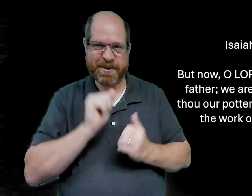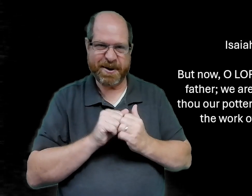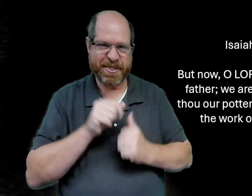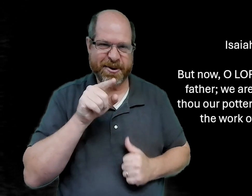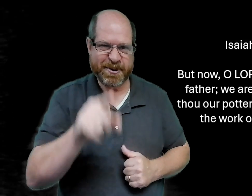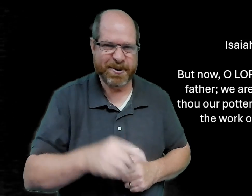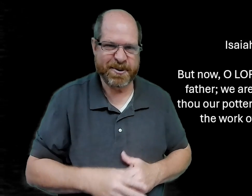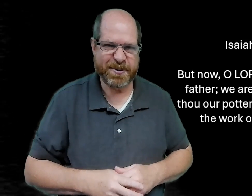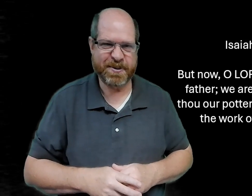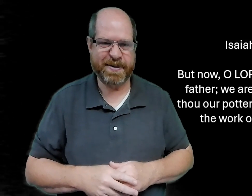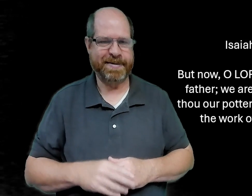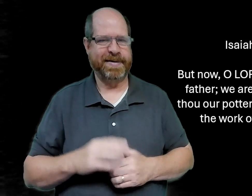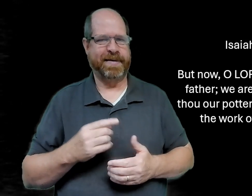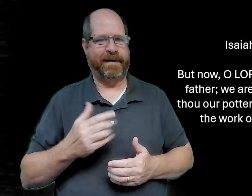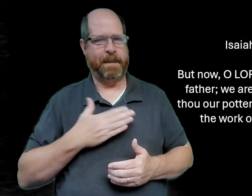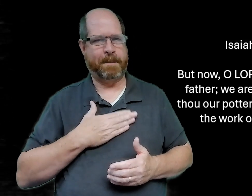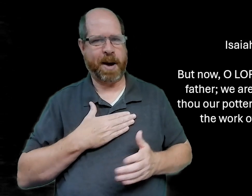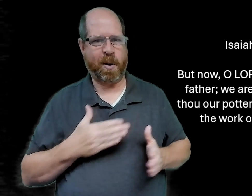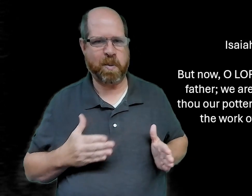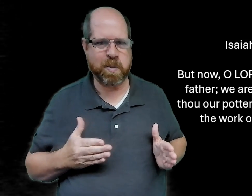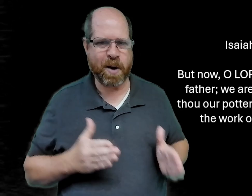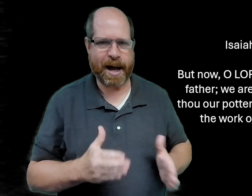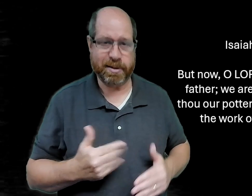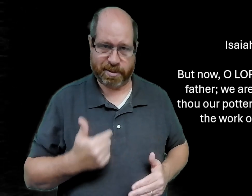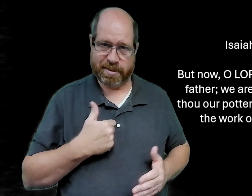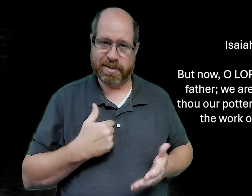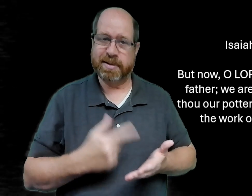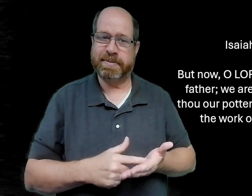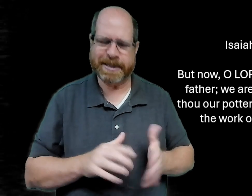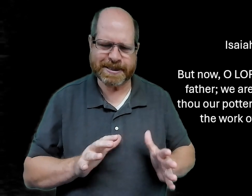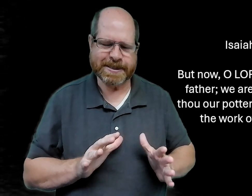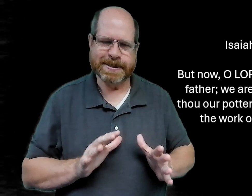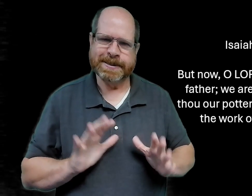sometimes god is patient we want our own way